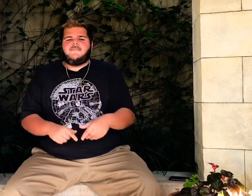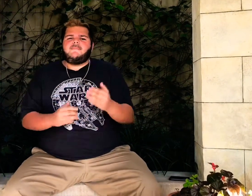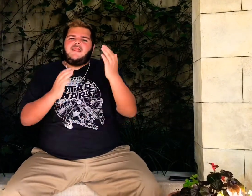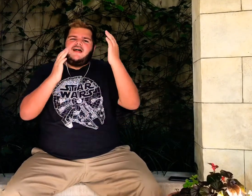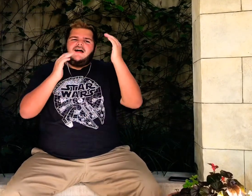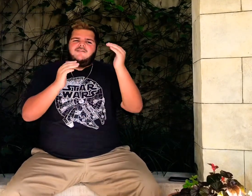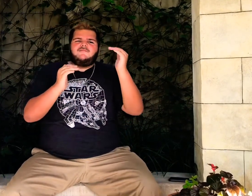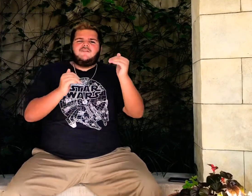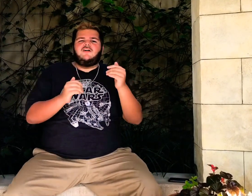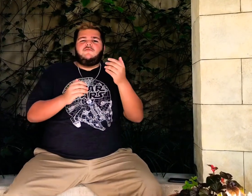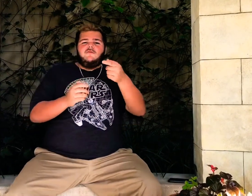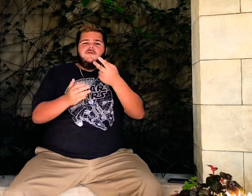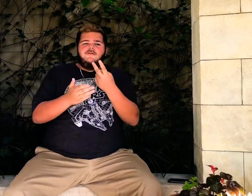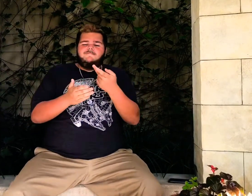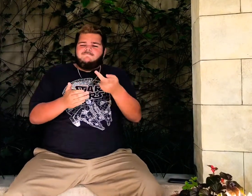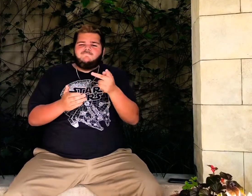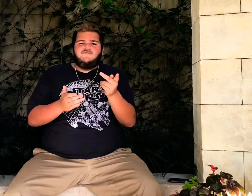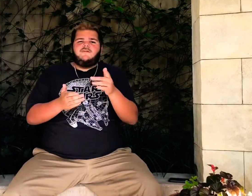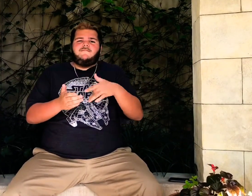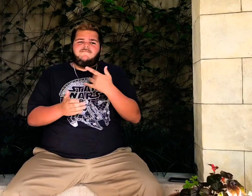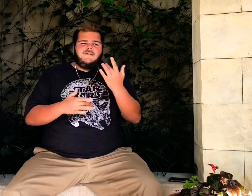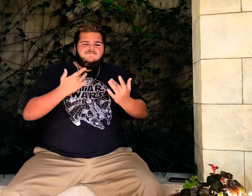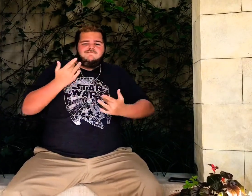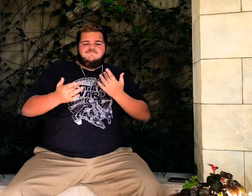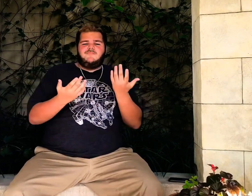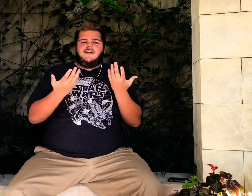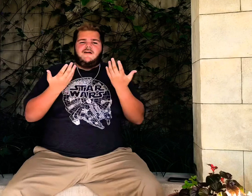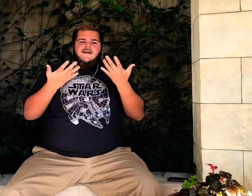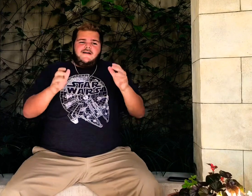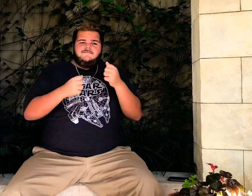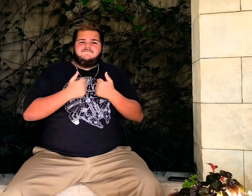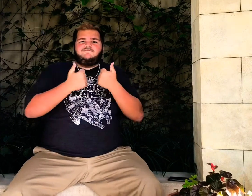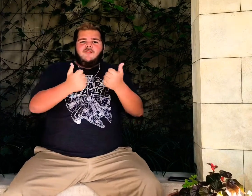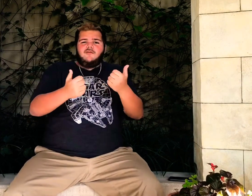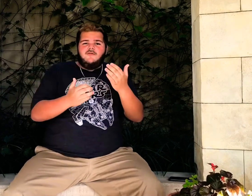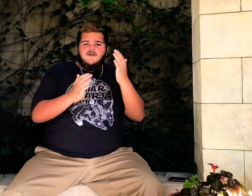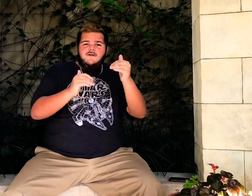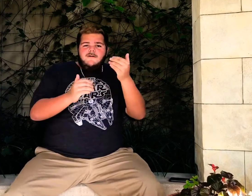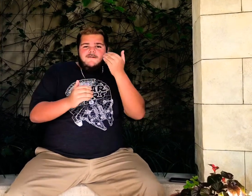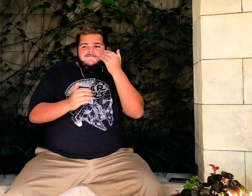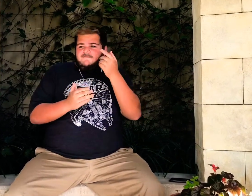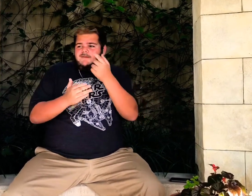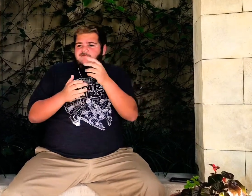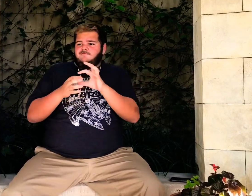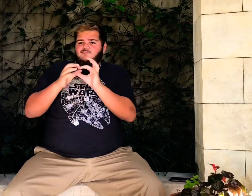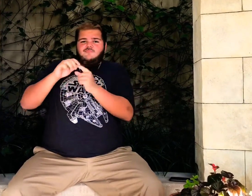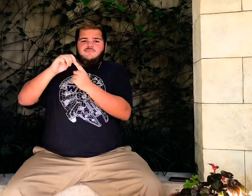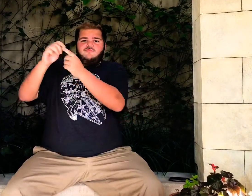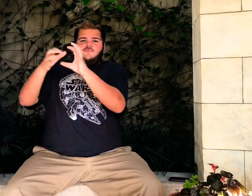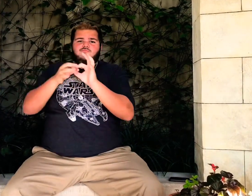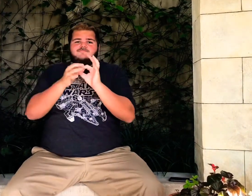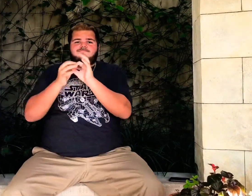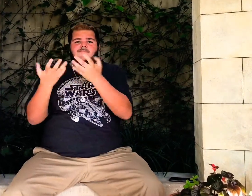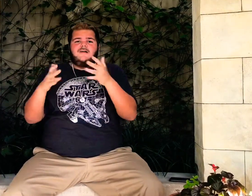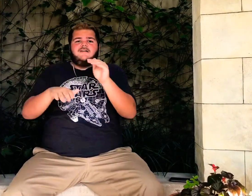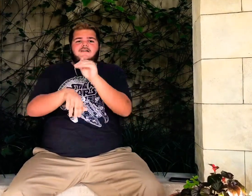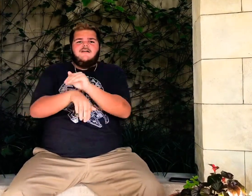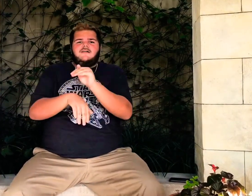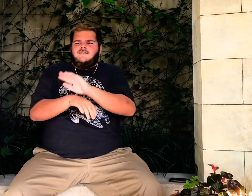hope you're both feeling sparks by the end of the drive I hope you know she's the one by the end of the night I hope you never, ever felt